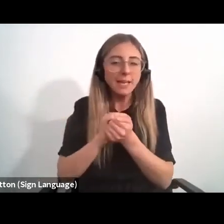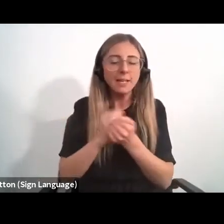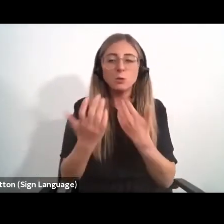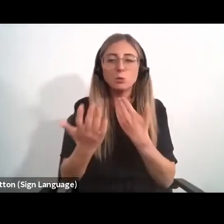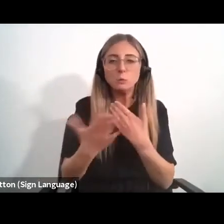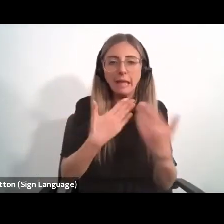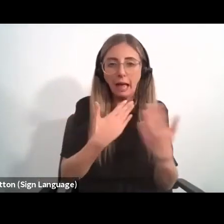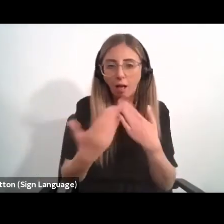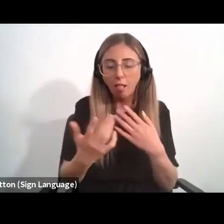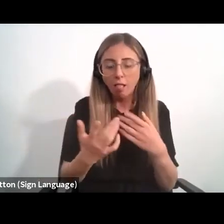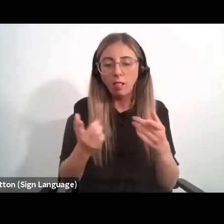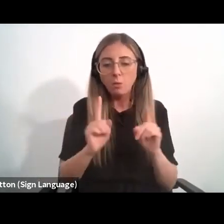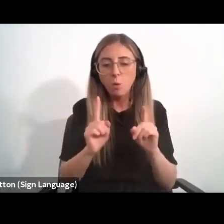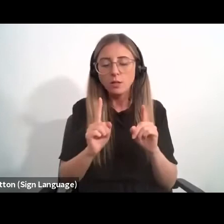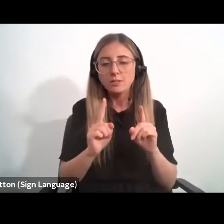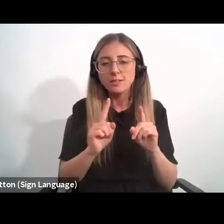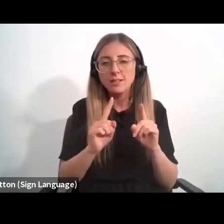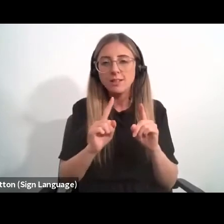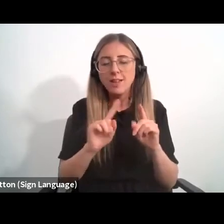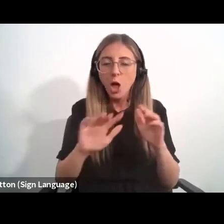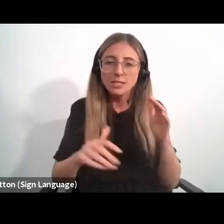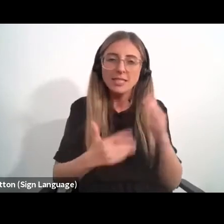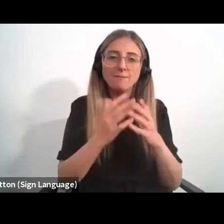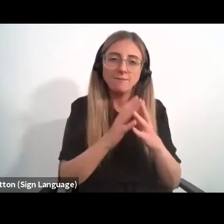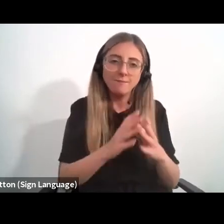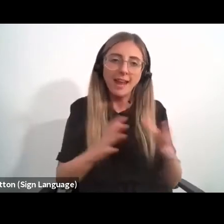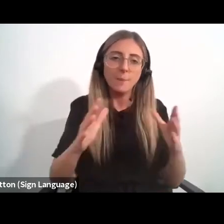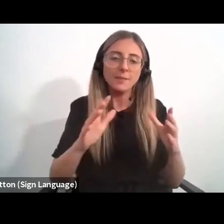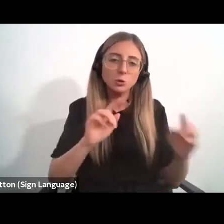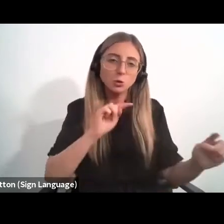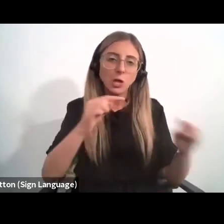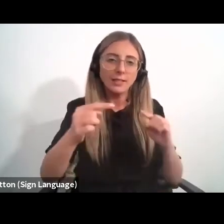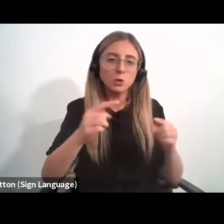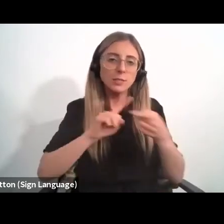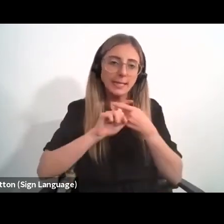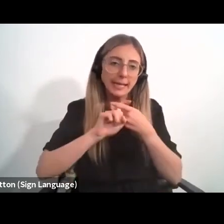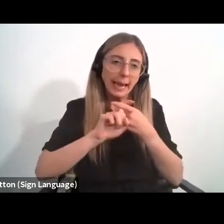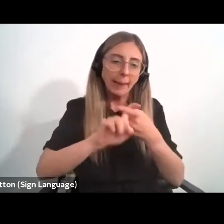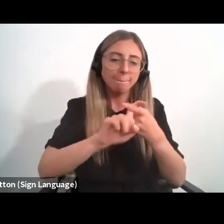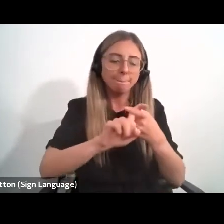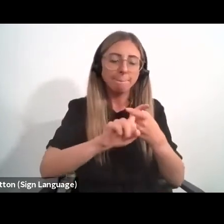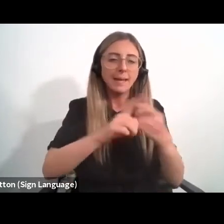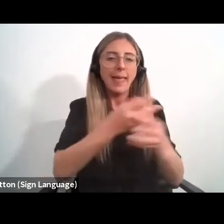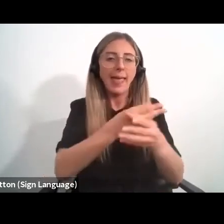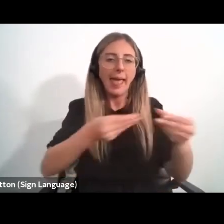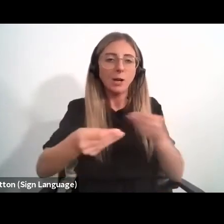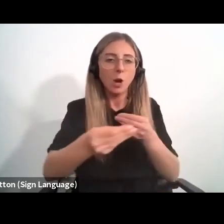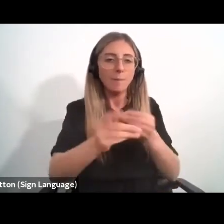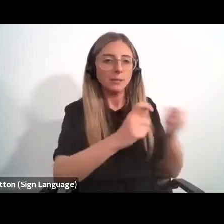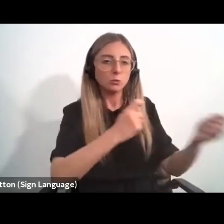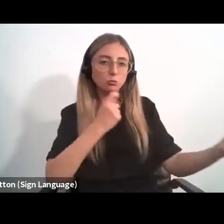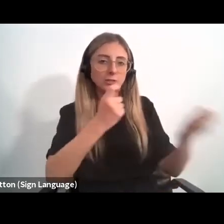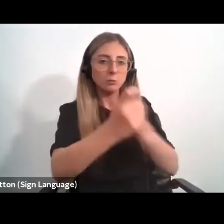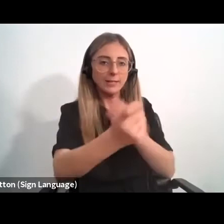Africa's development challenges and sustain the process of economic transformation over time.